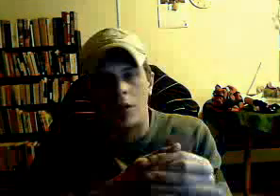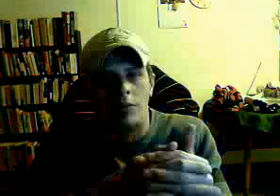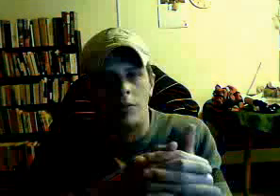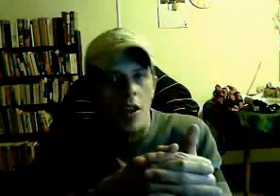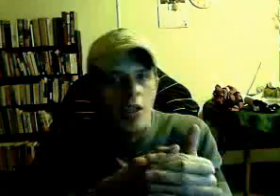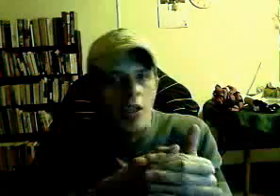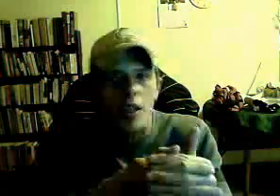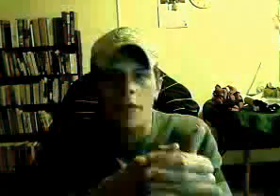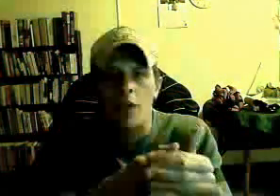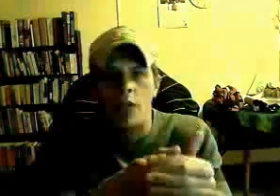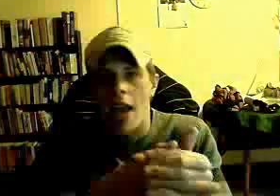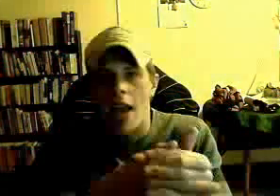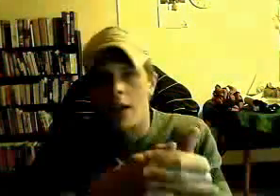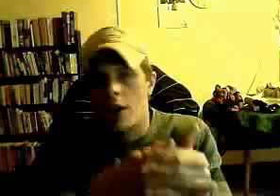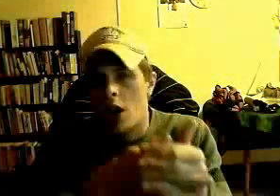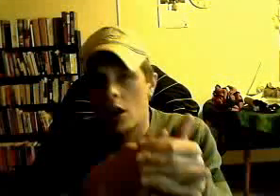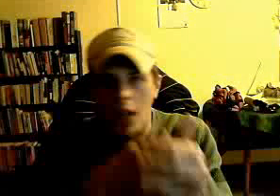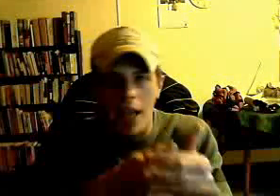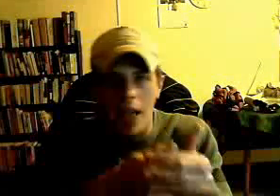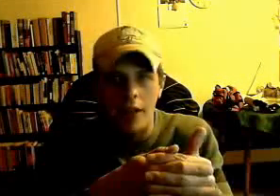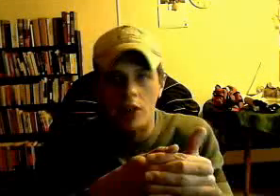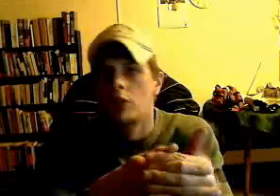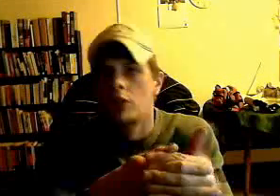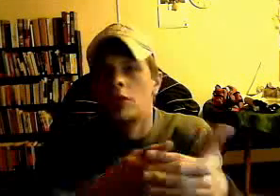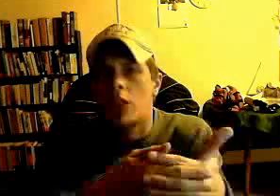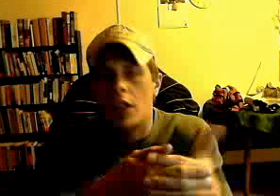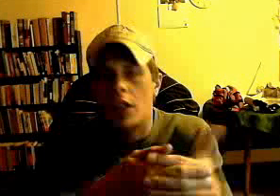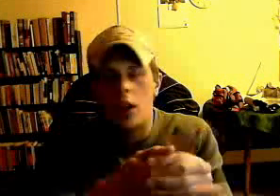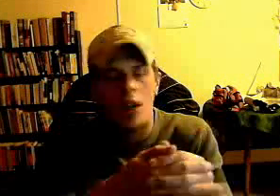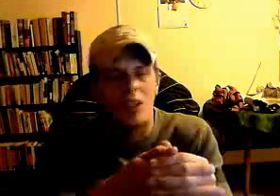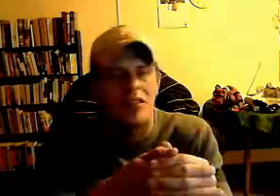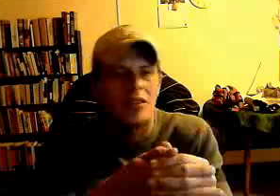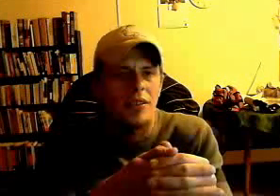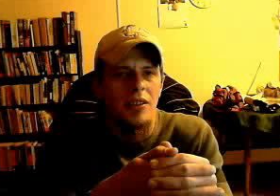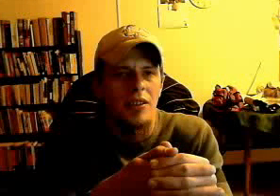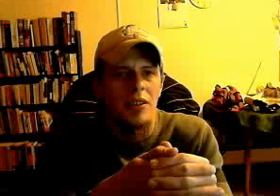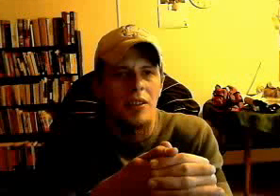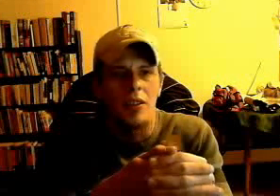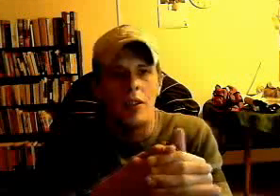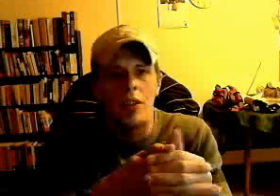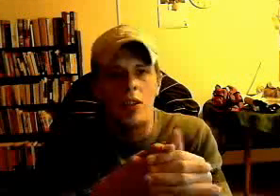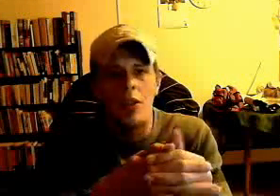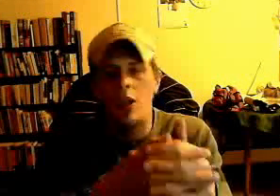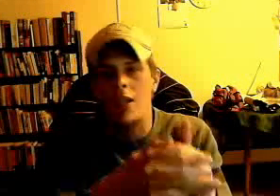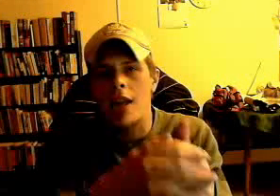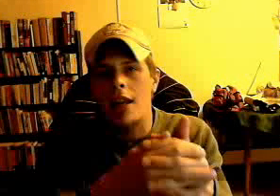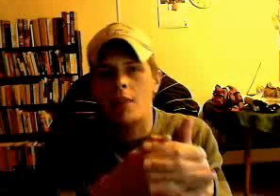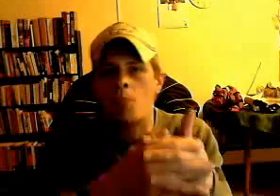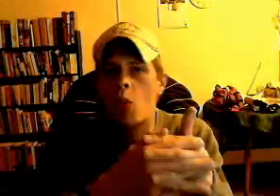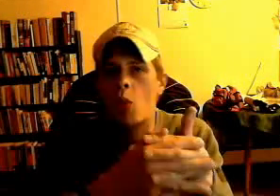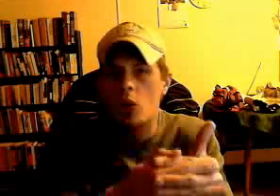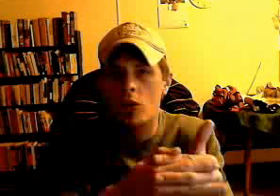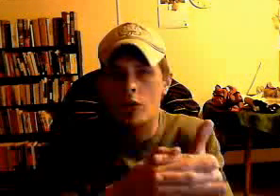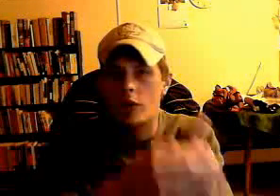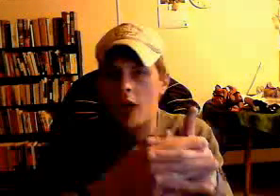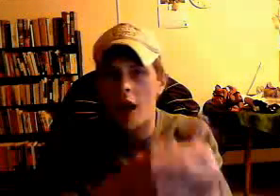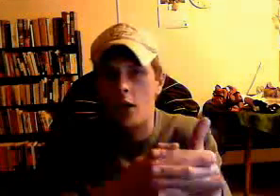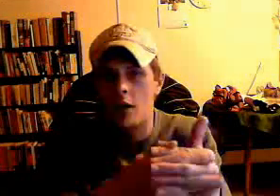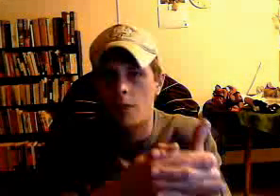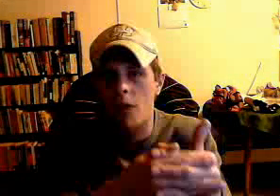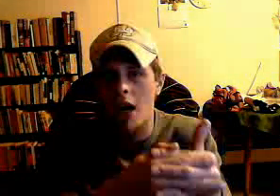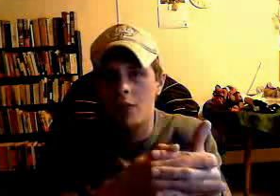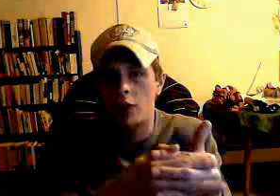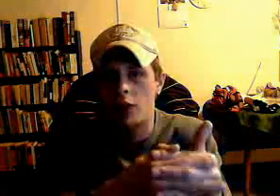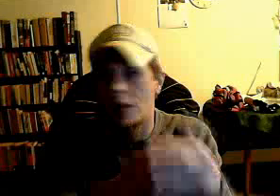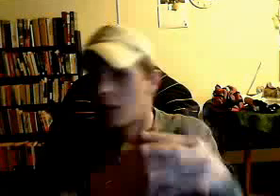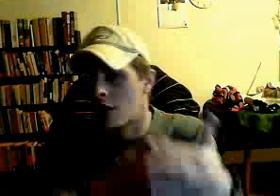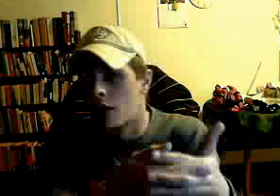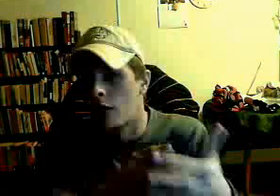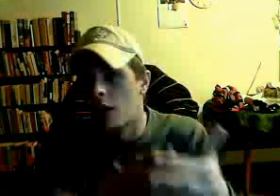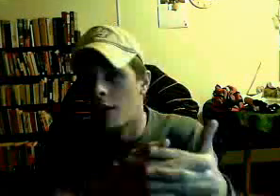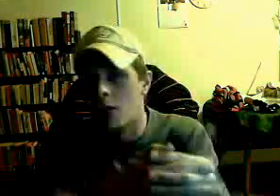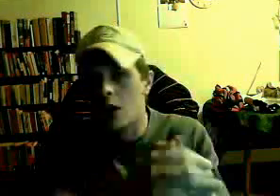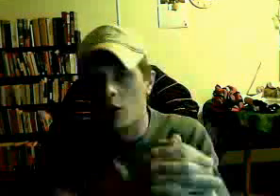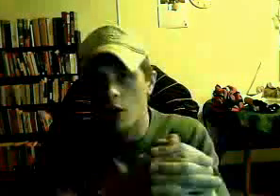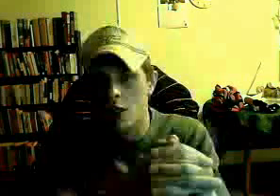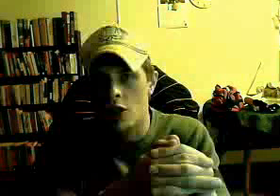stuff that was added on later, you know. I mean, you can take morals out of the Bible and still not be a Christian.